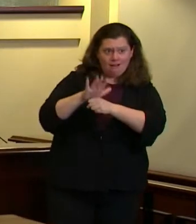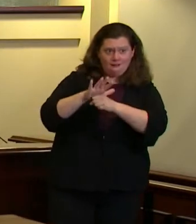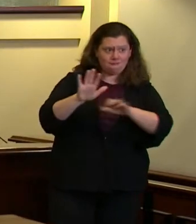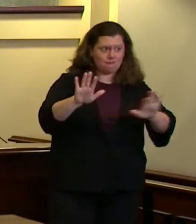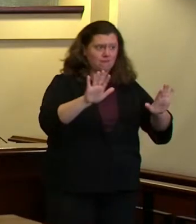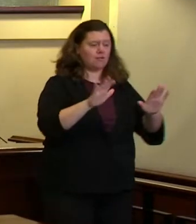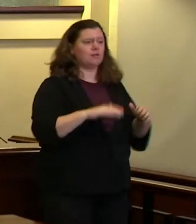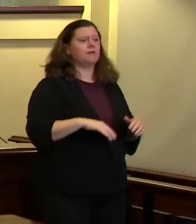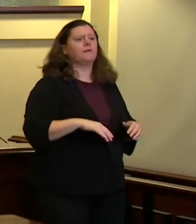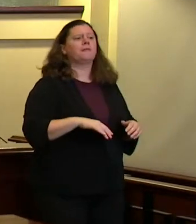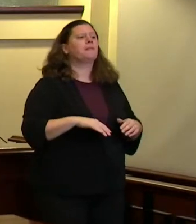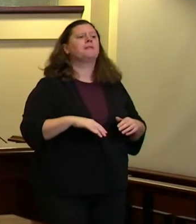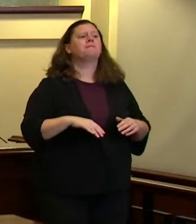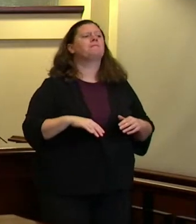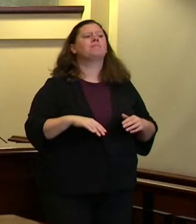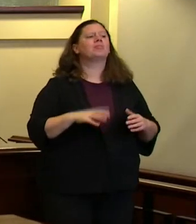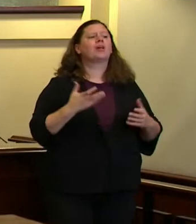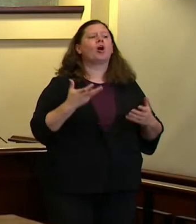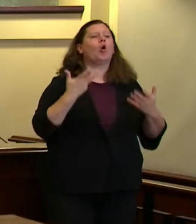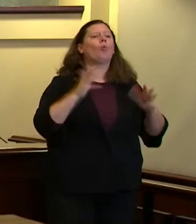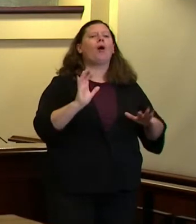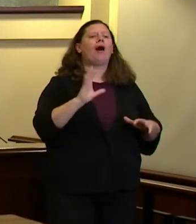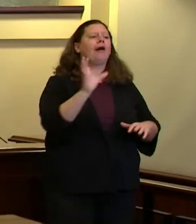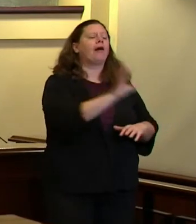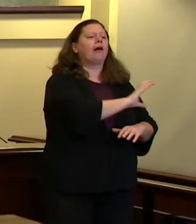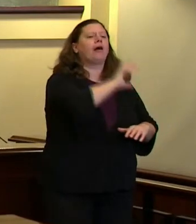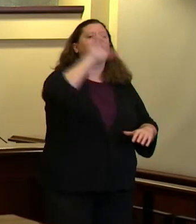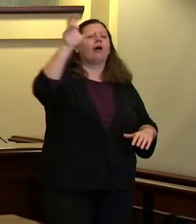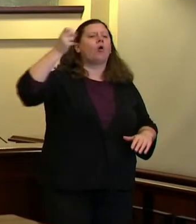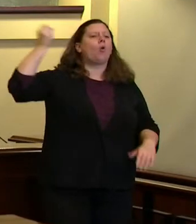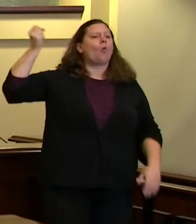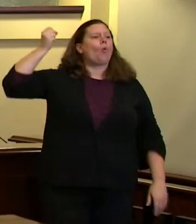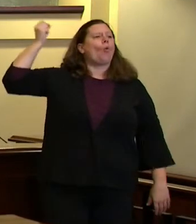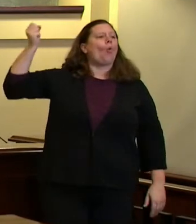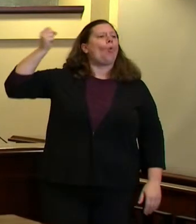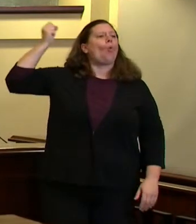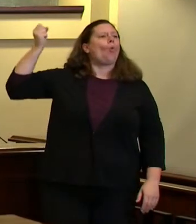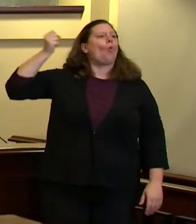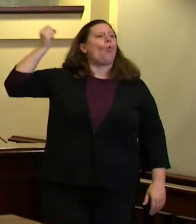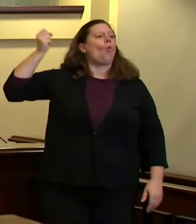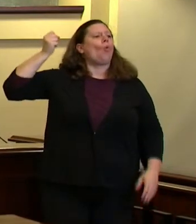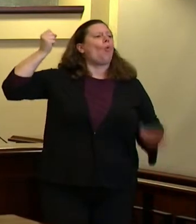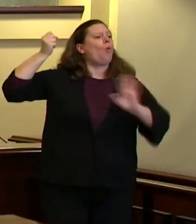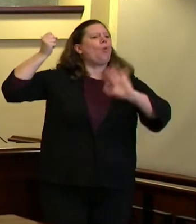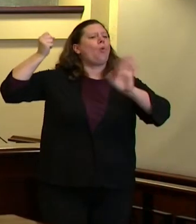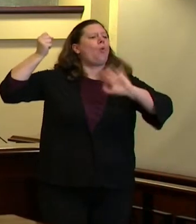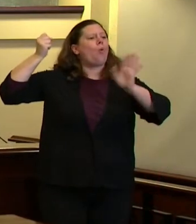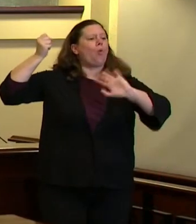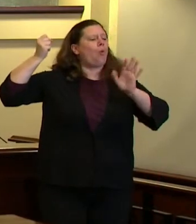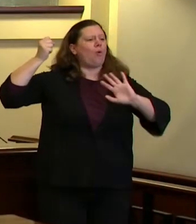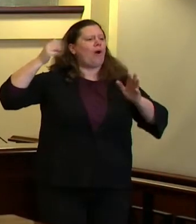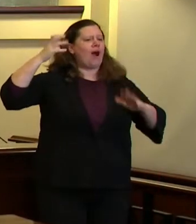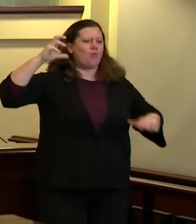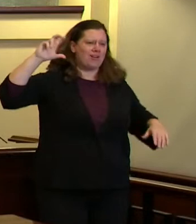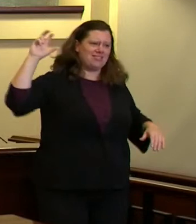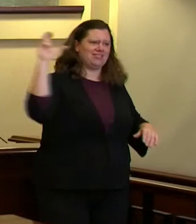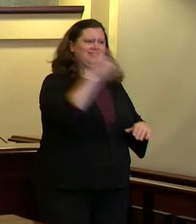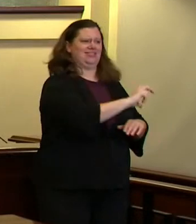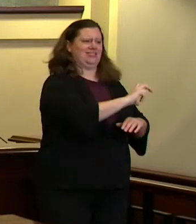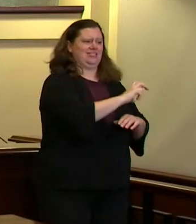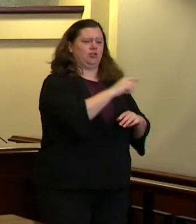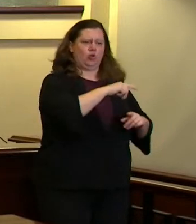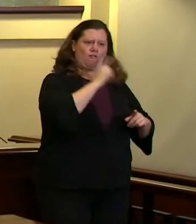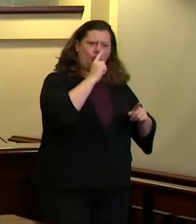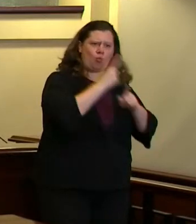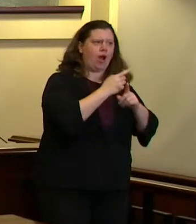into a reserve account when it could be going towards rent support or other immediate covid relief so that's the question